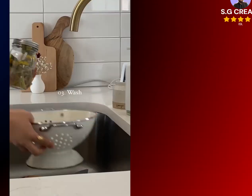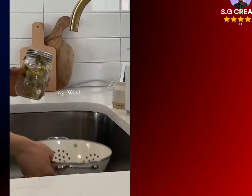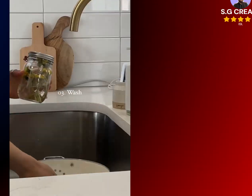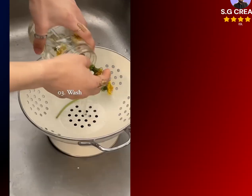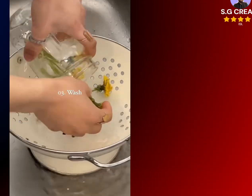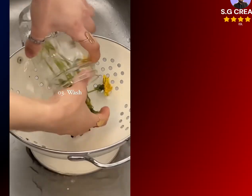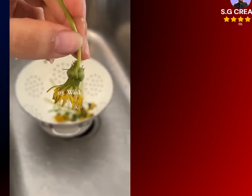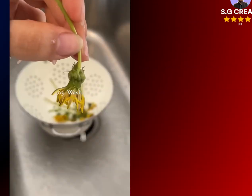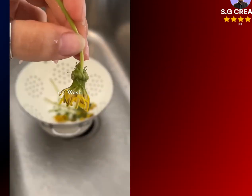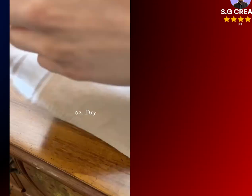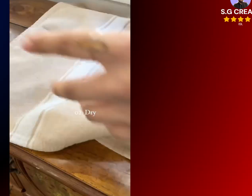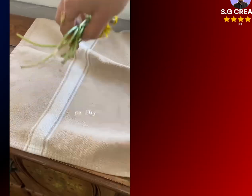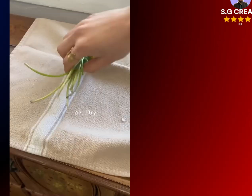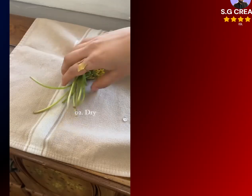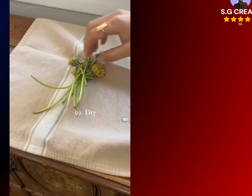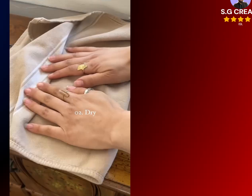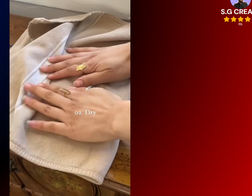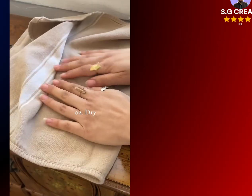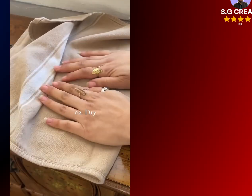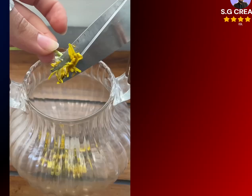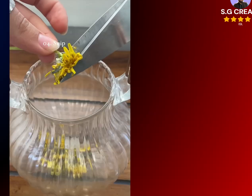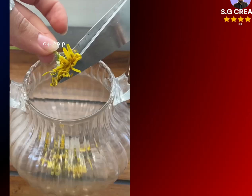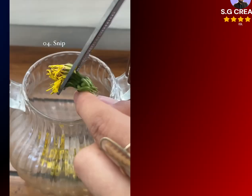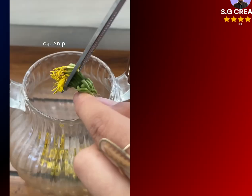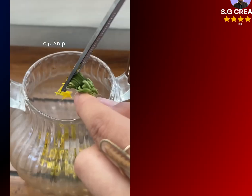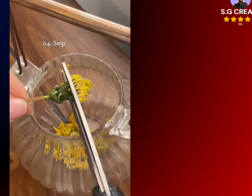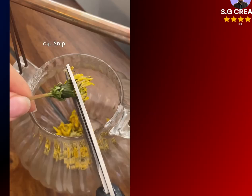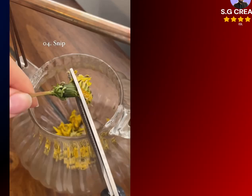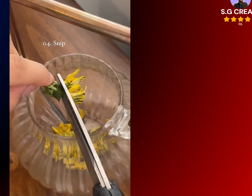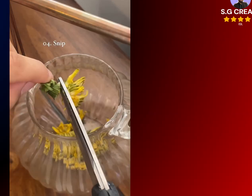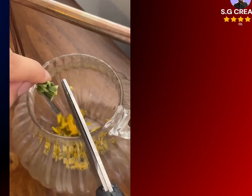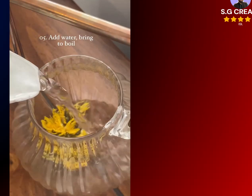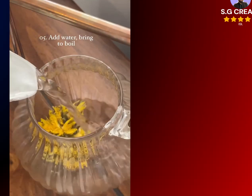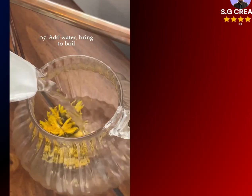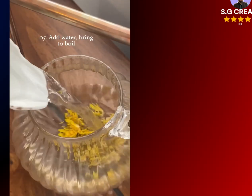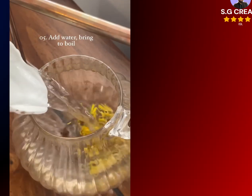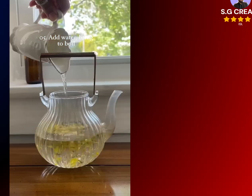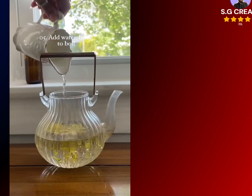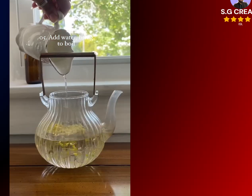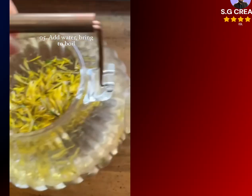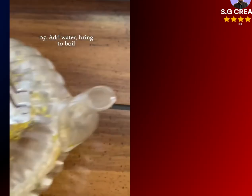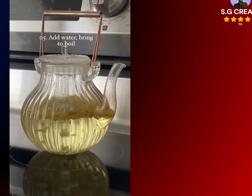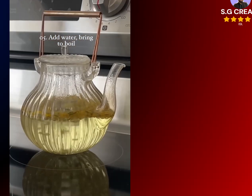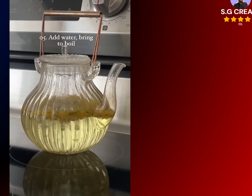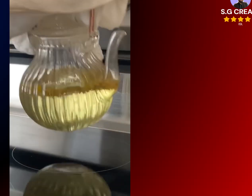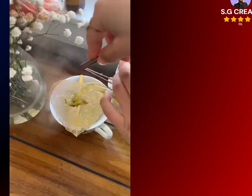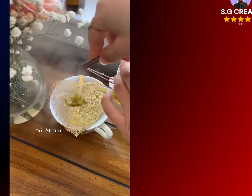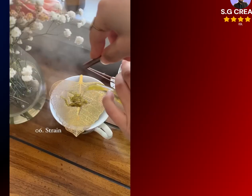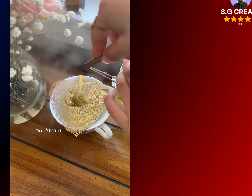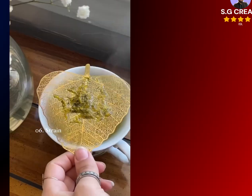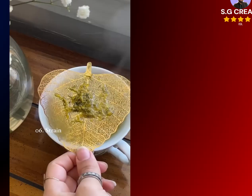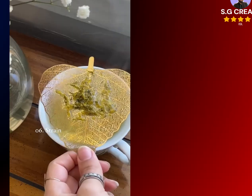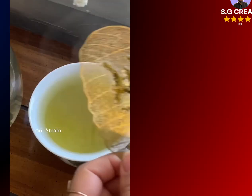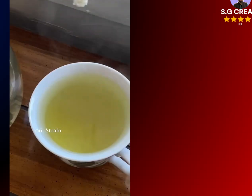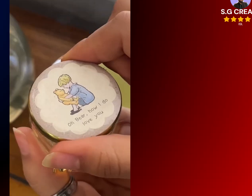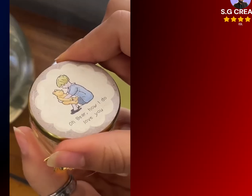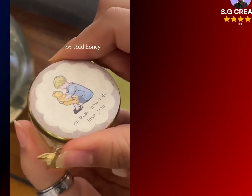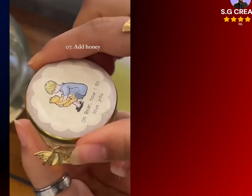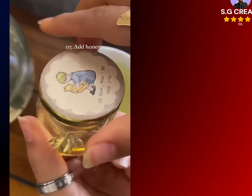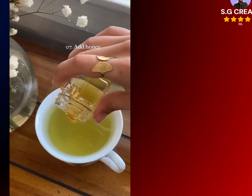with each part offering a different flavor profile and preparation method it is important to harvest dandelions from an area free